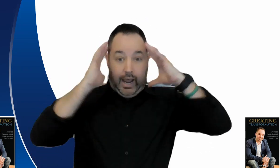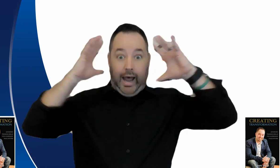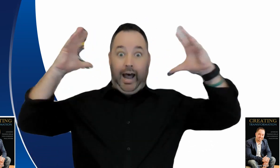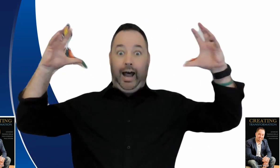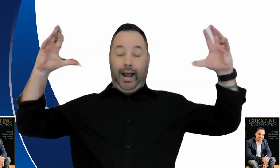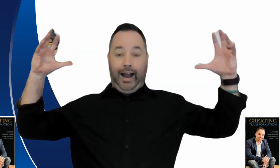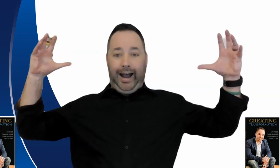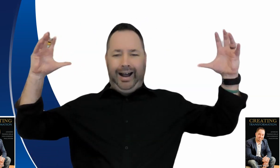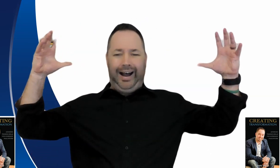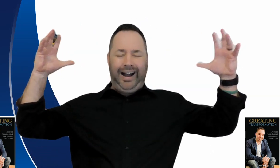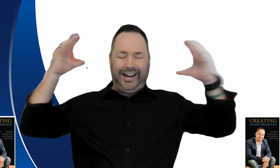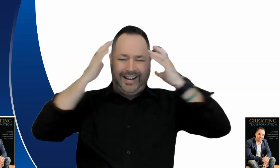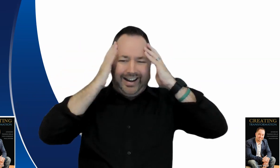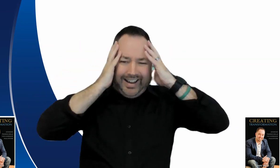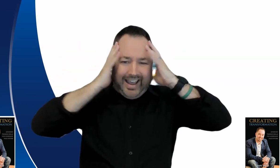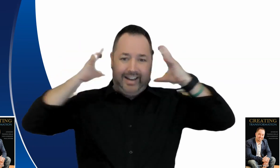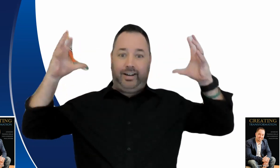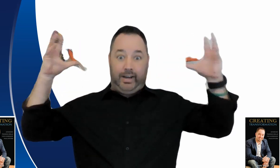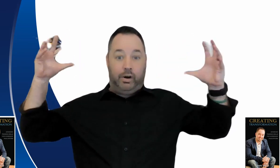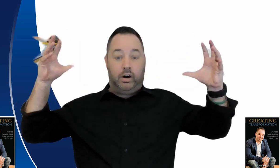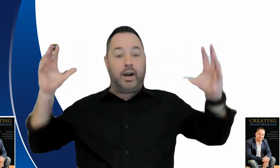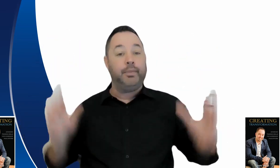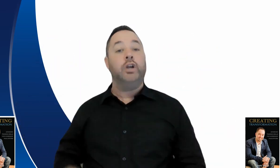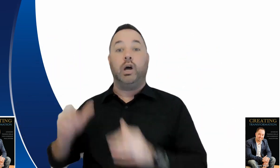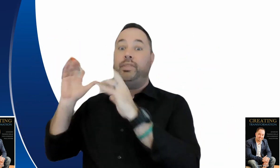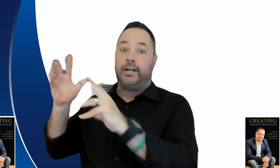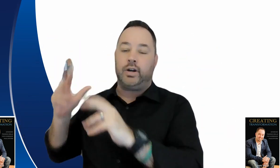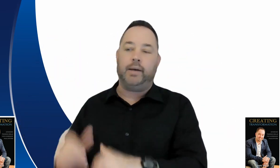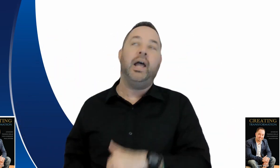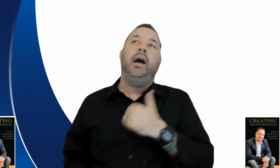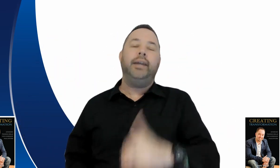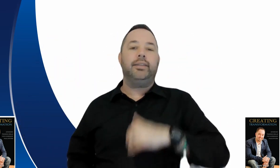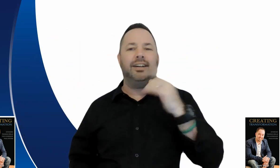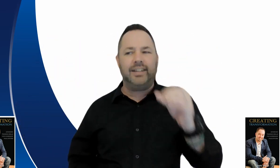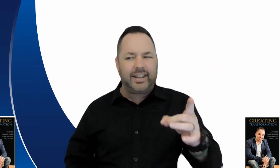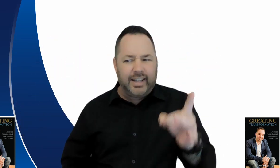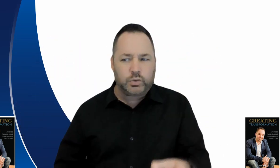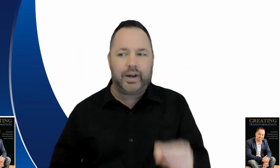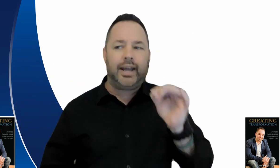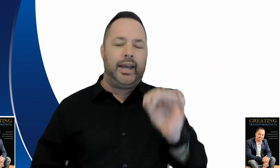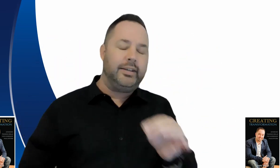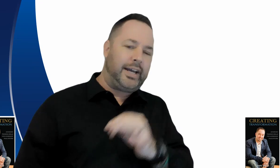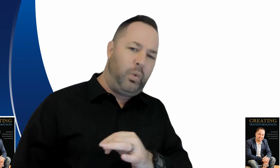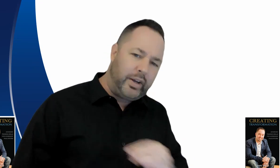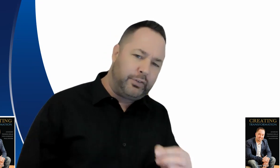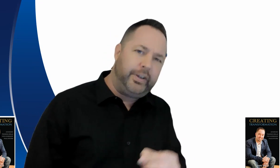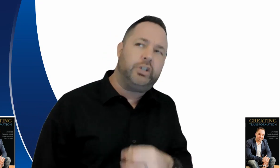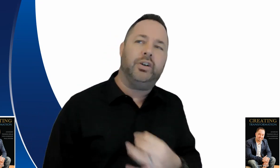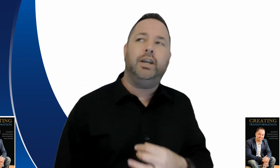don't be that trainer now the next one and i want to finish on